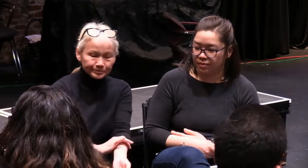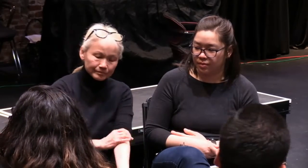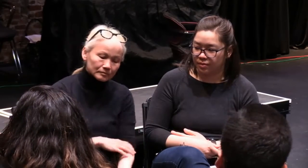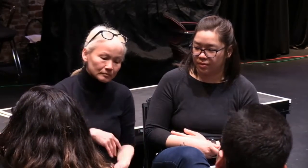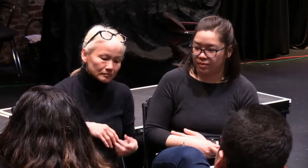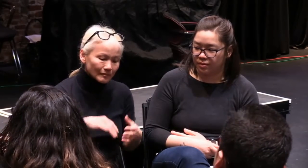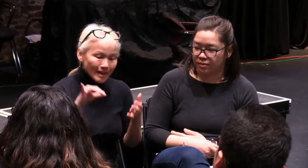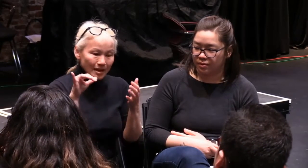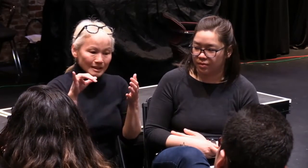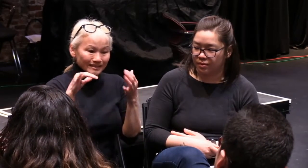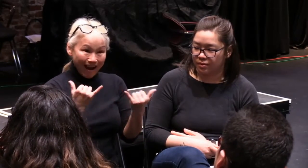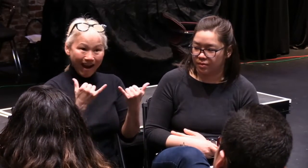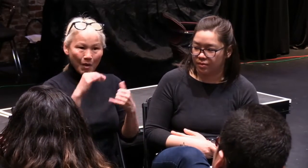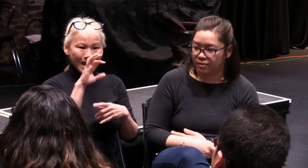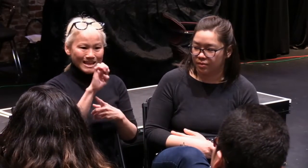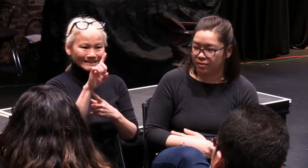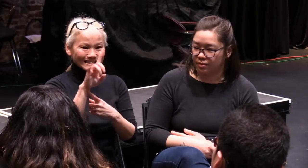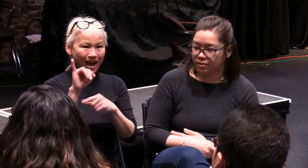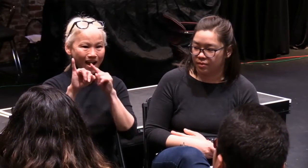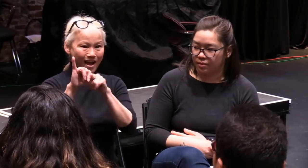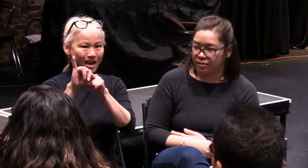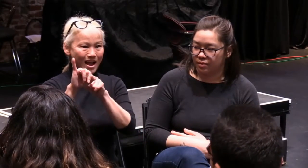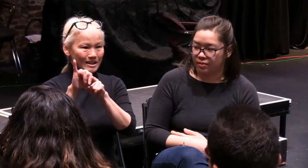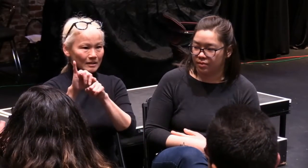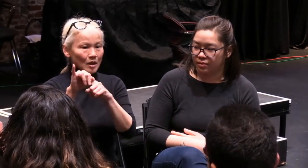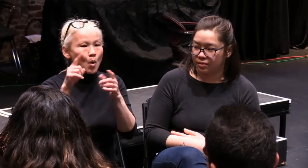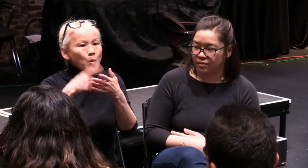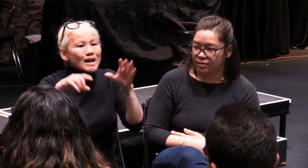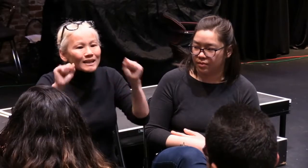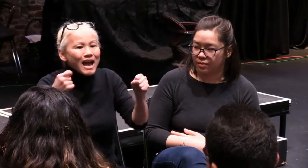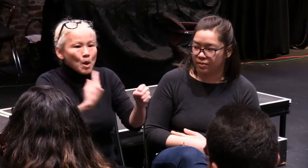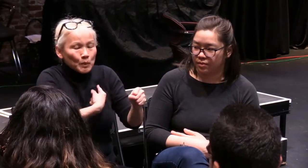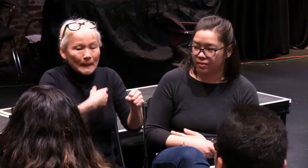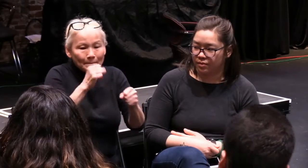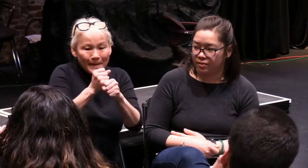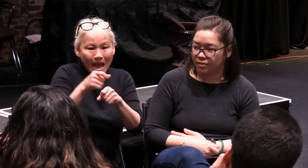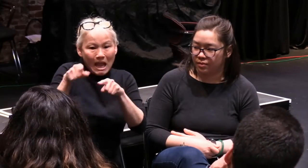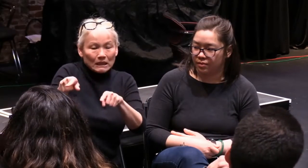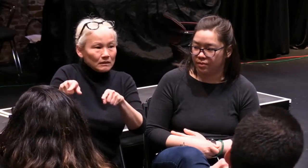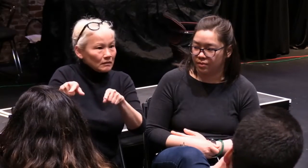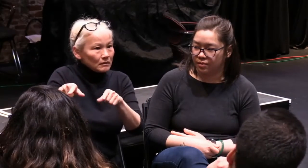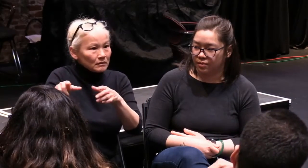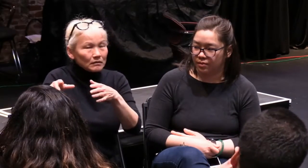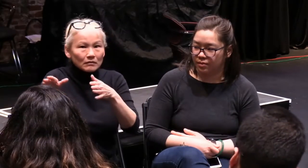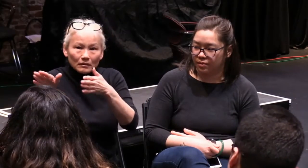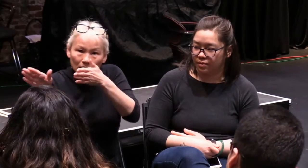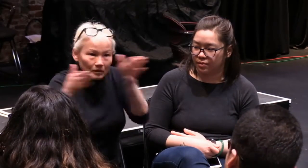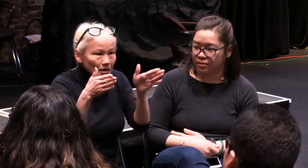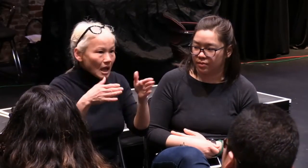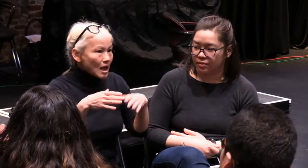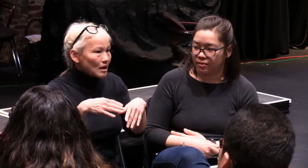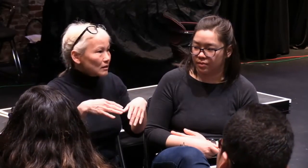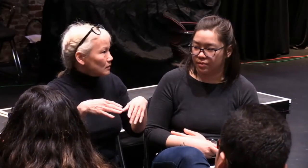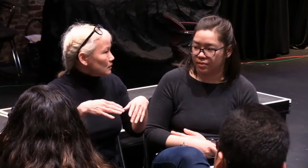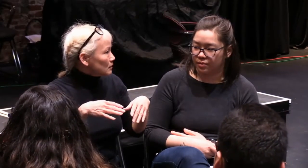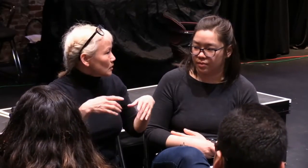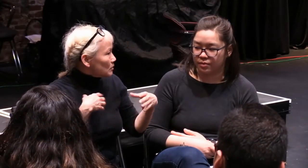there is more strength and that density. So in our capacity of aligning ourselves with these different populations, we can be stronger.